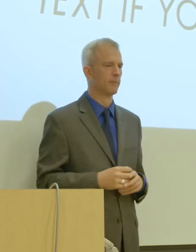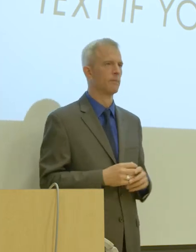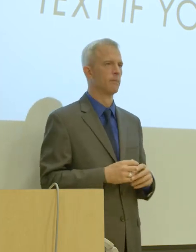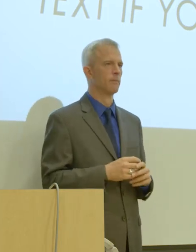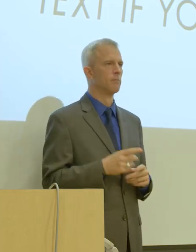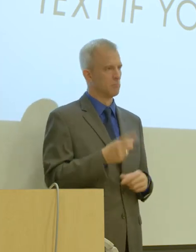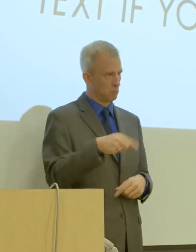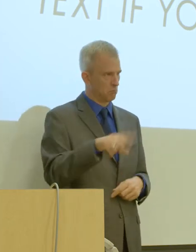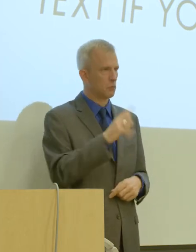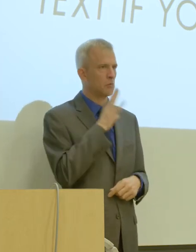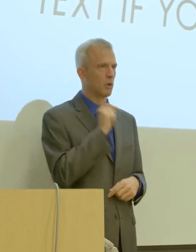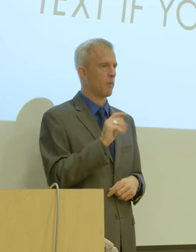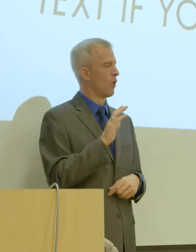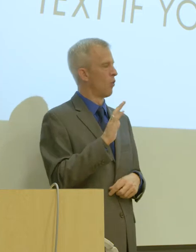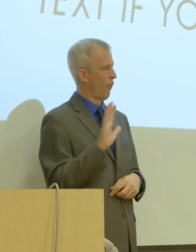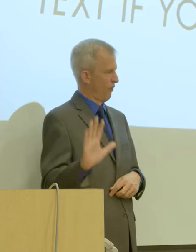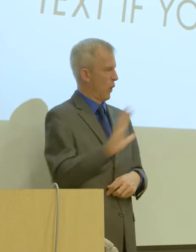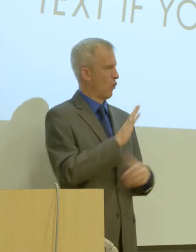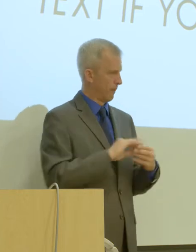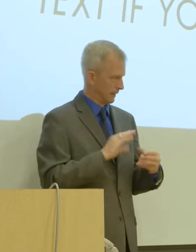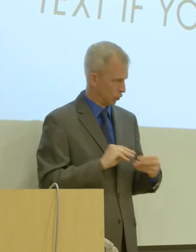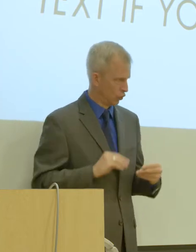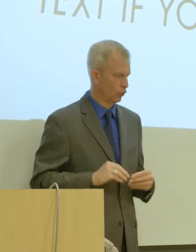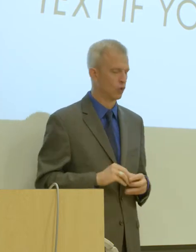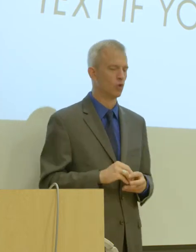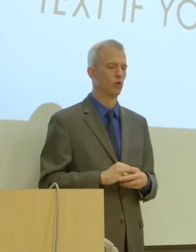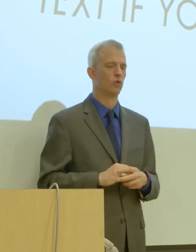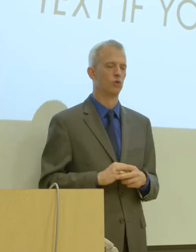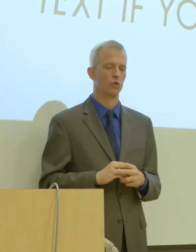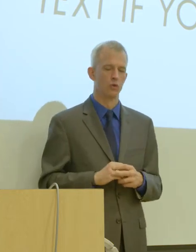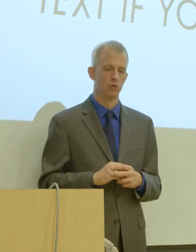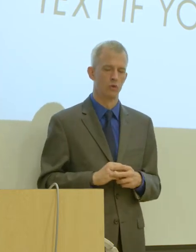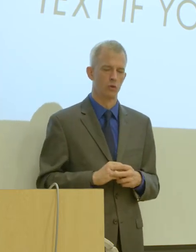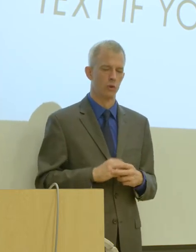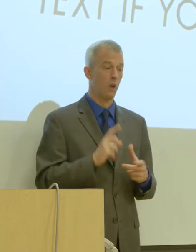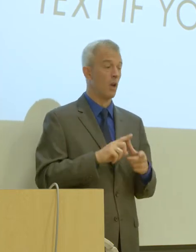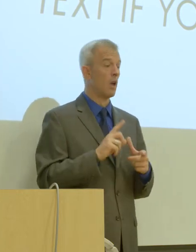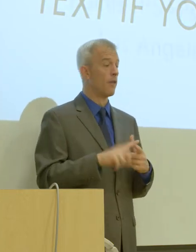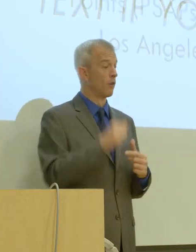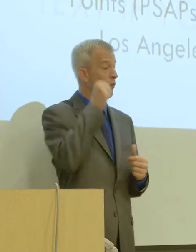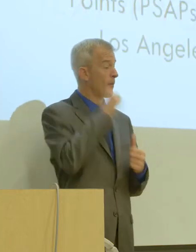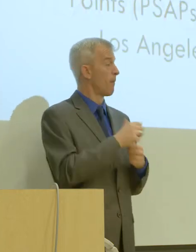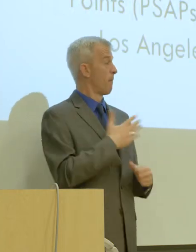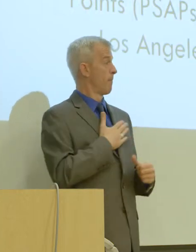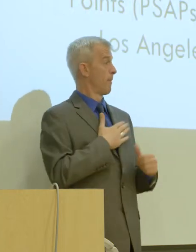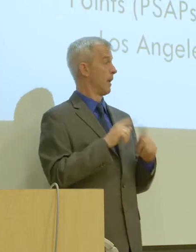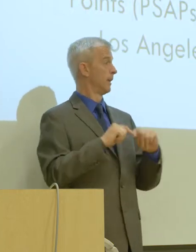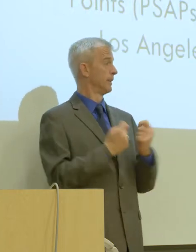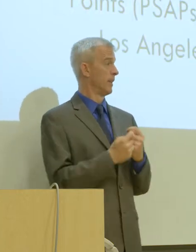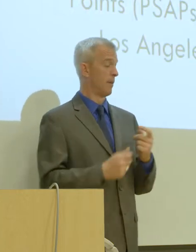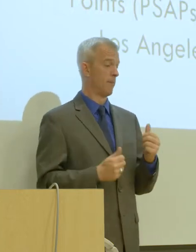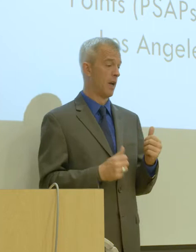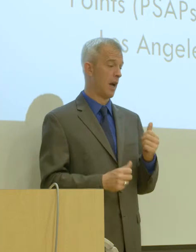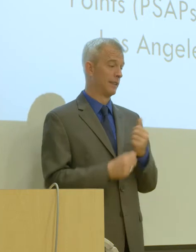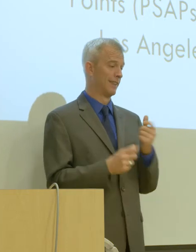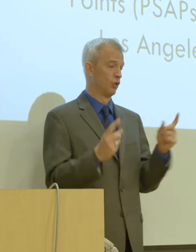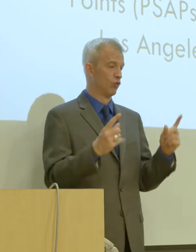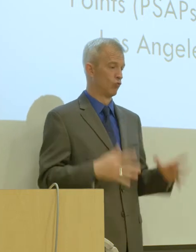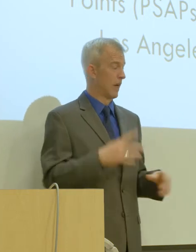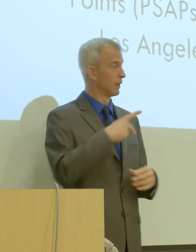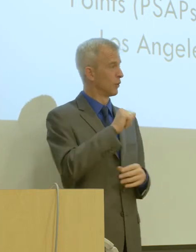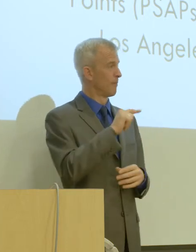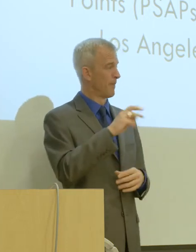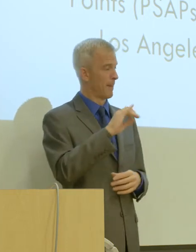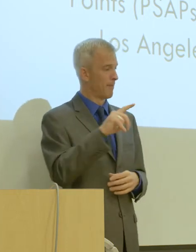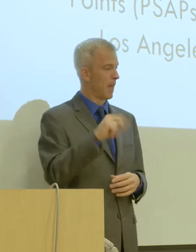talk about their messaging with you. And then a member of my team, Assistant Director Pat Mallon, who oversees